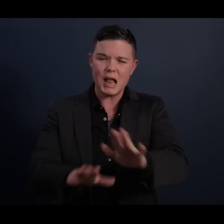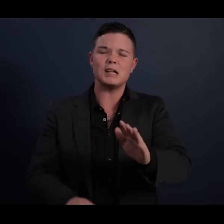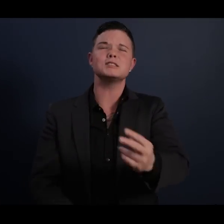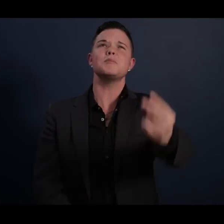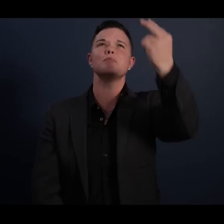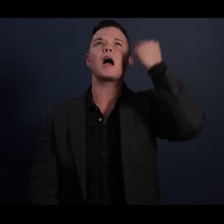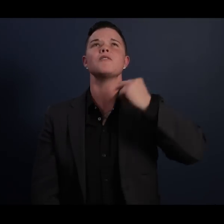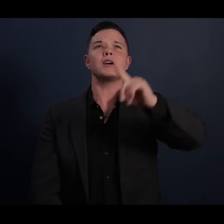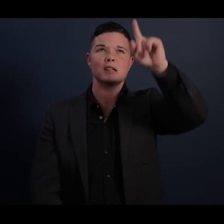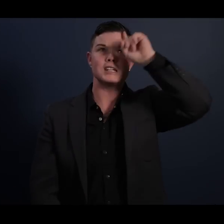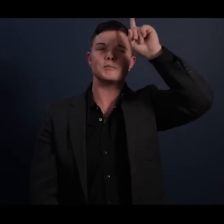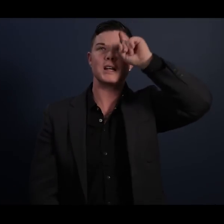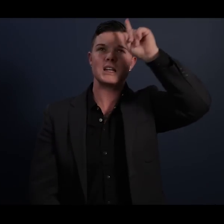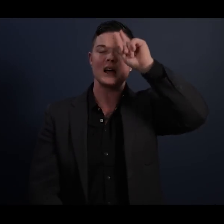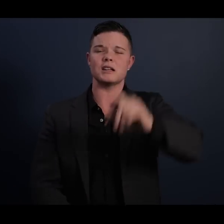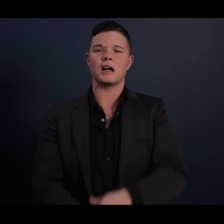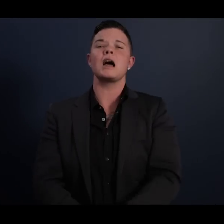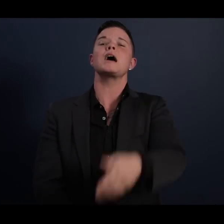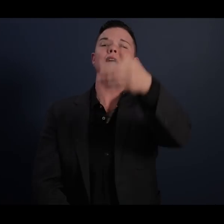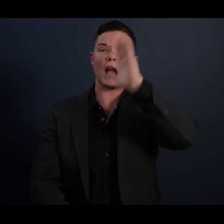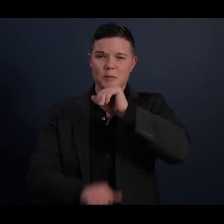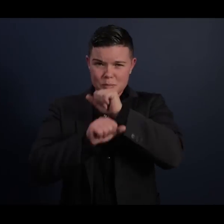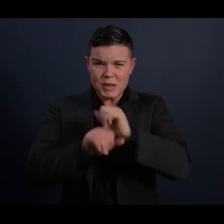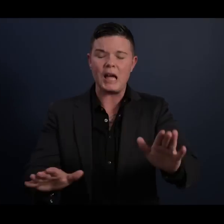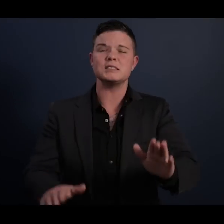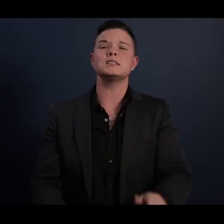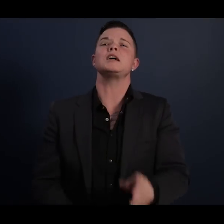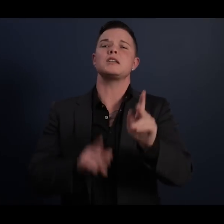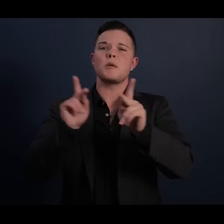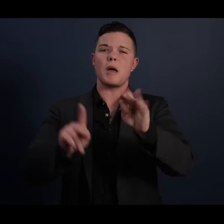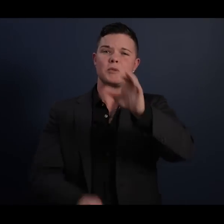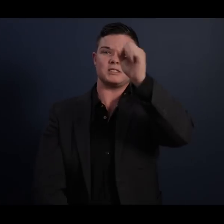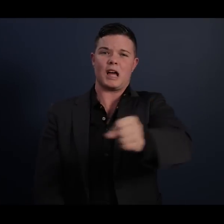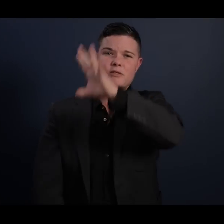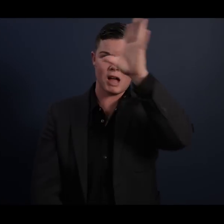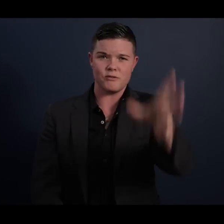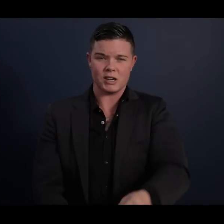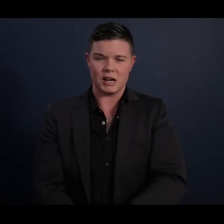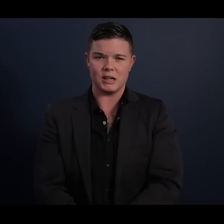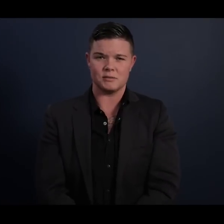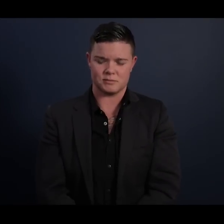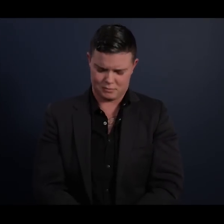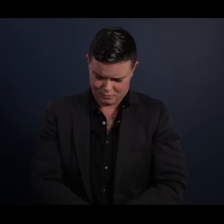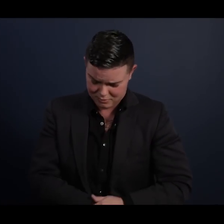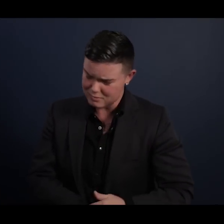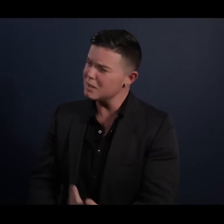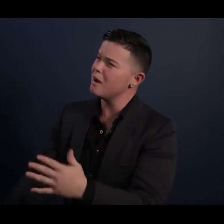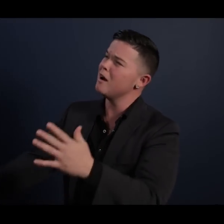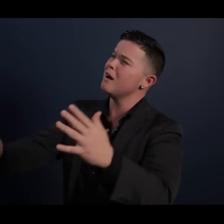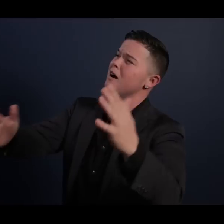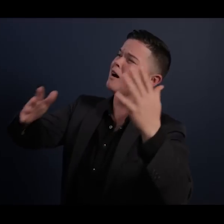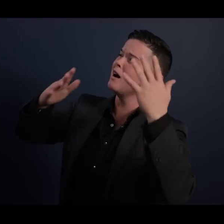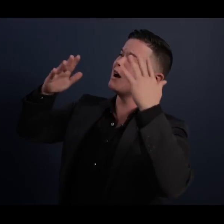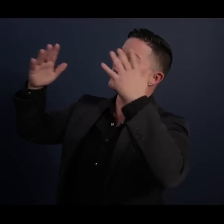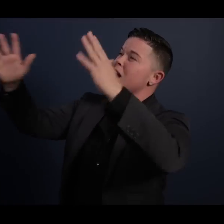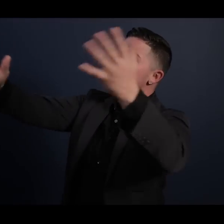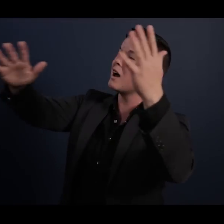Nelson Mandela. May God bless the people of South Africa. May bless the